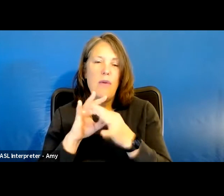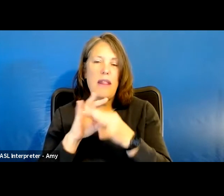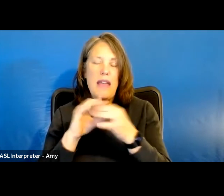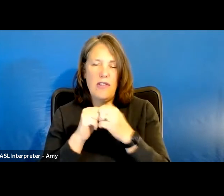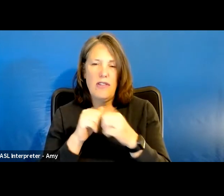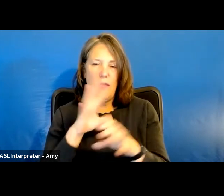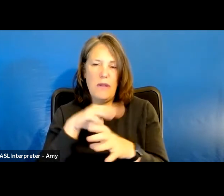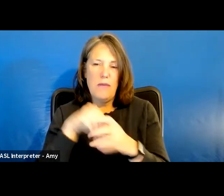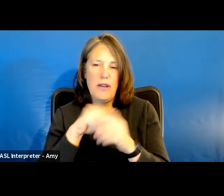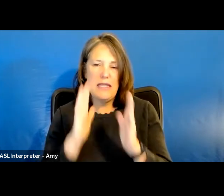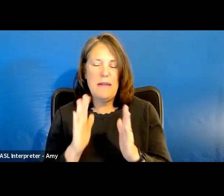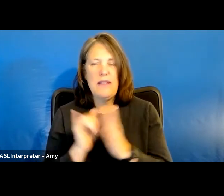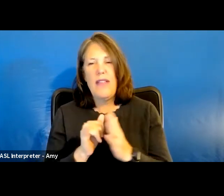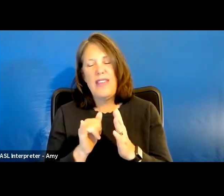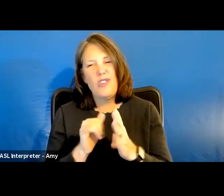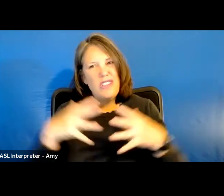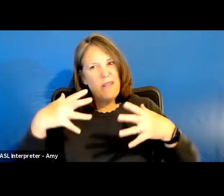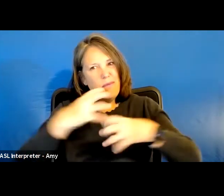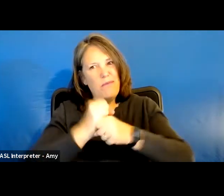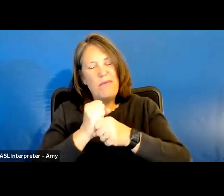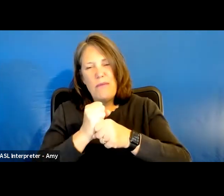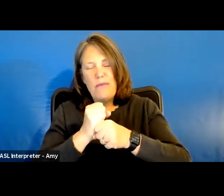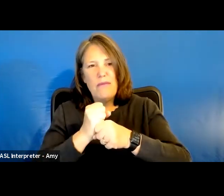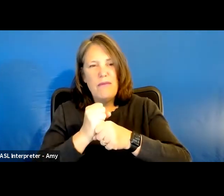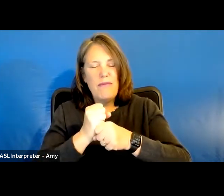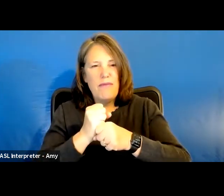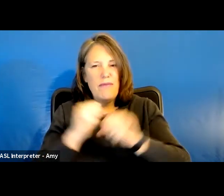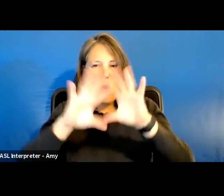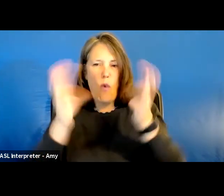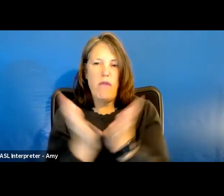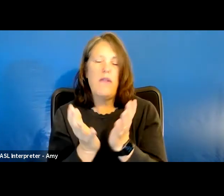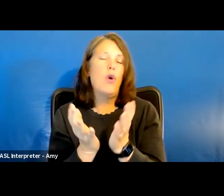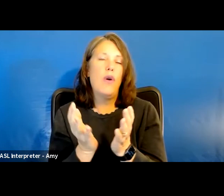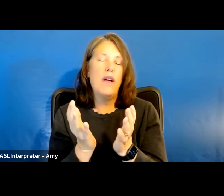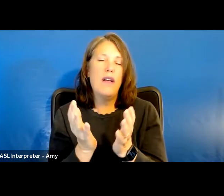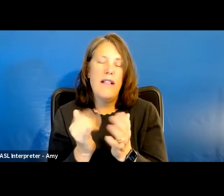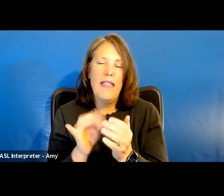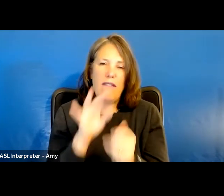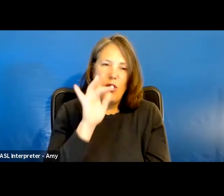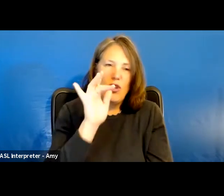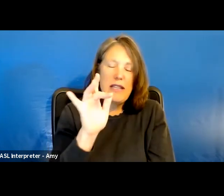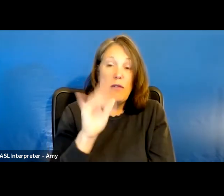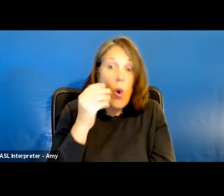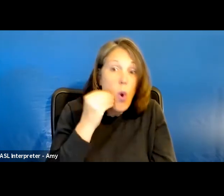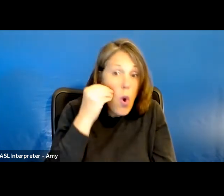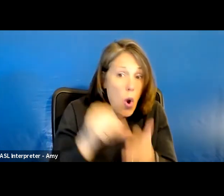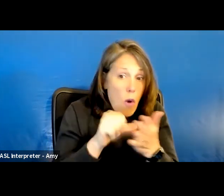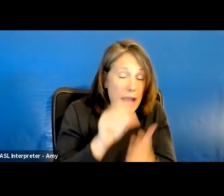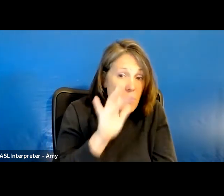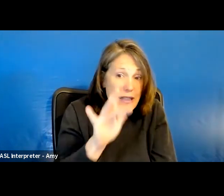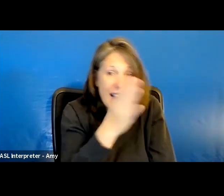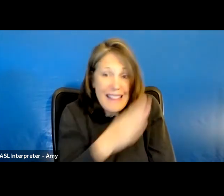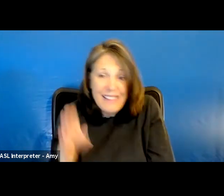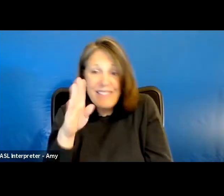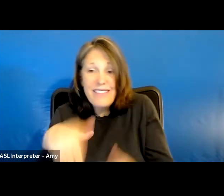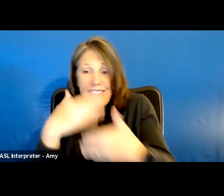So that's just a quick overview of what that looks like if you were just to click past the homepage of the facilitating group's